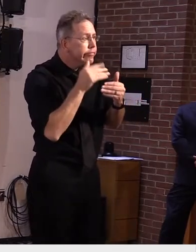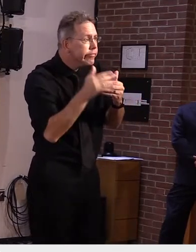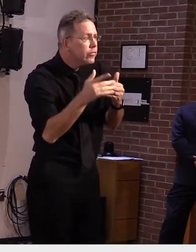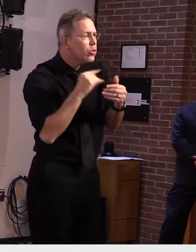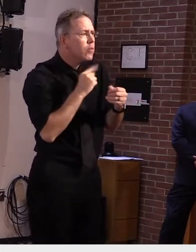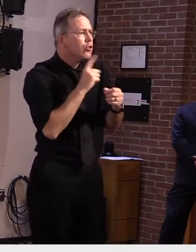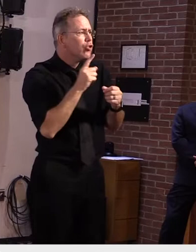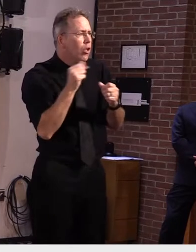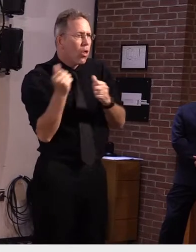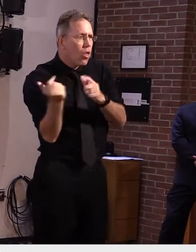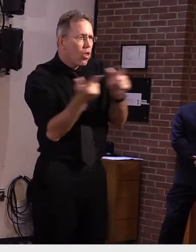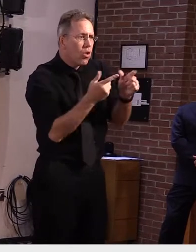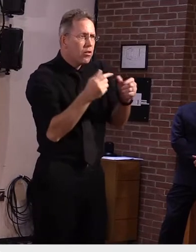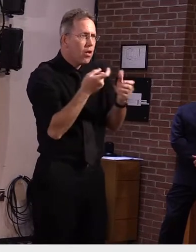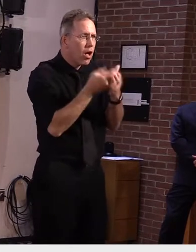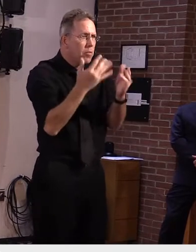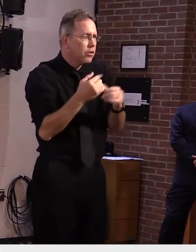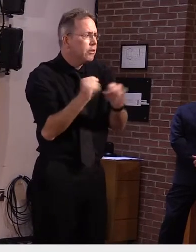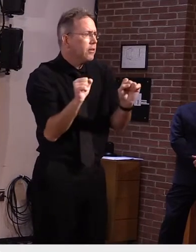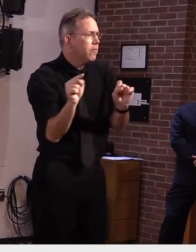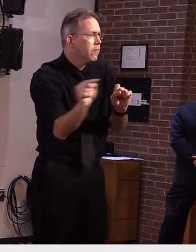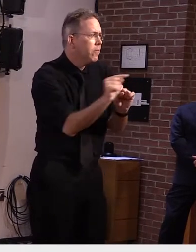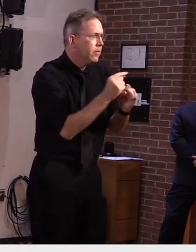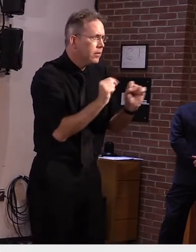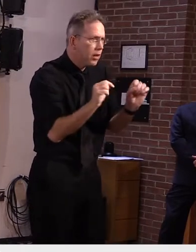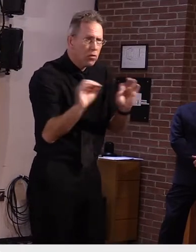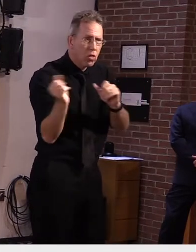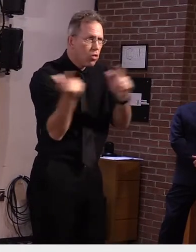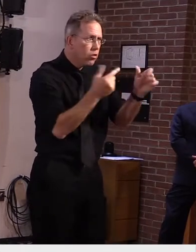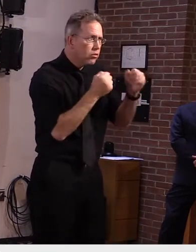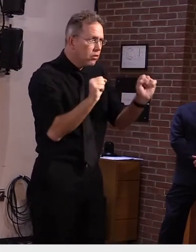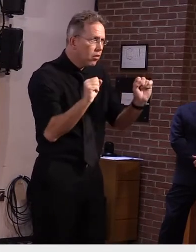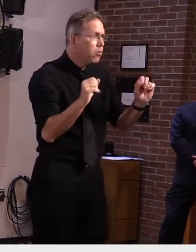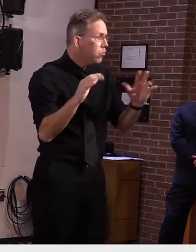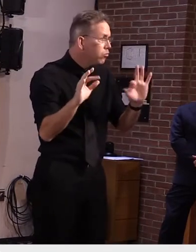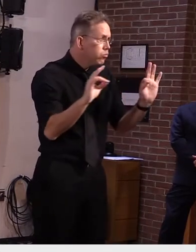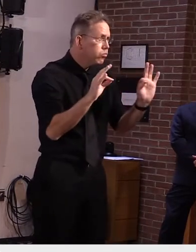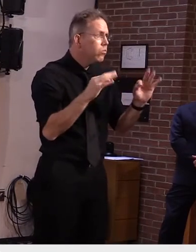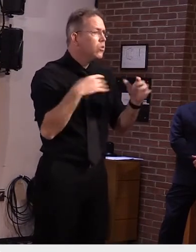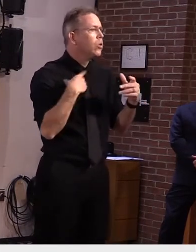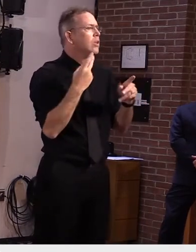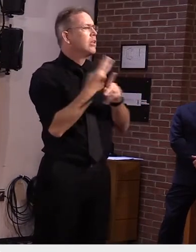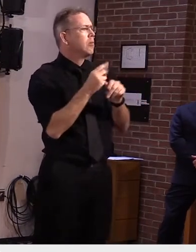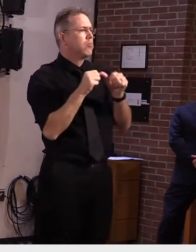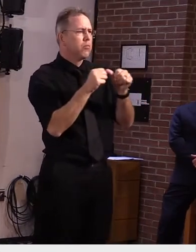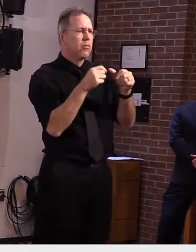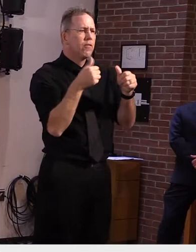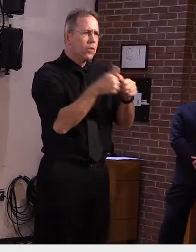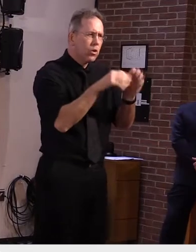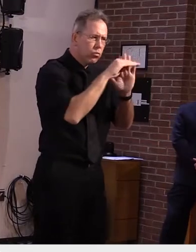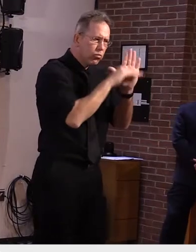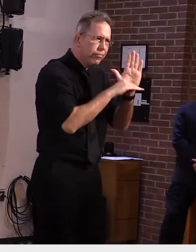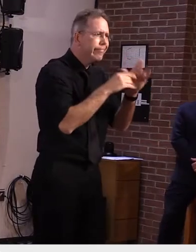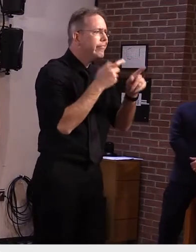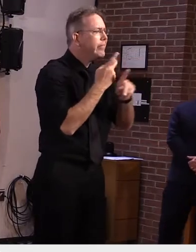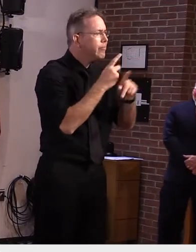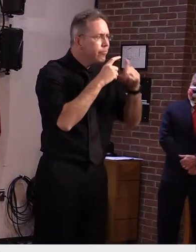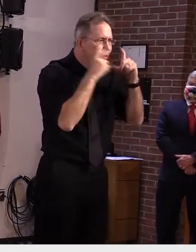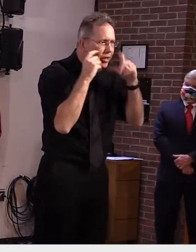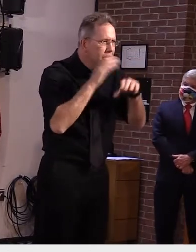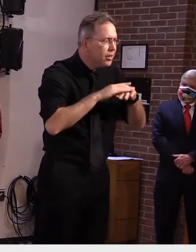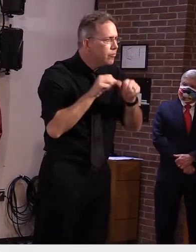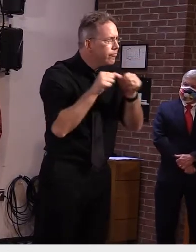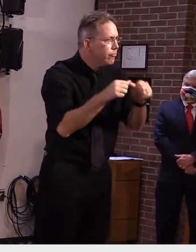they're adhering to the guidelines that we put into place now we're asking players to wear masks during play and if you can't